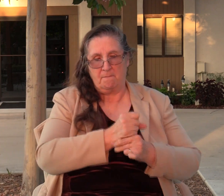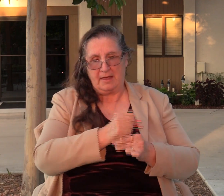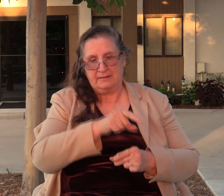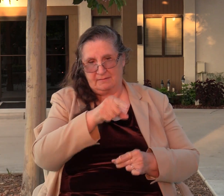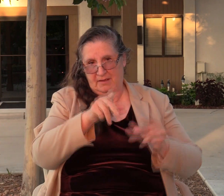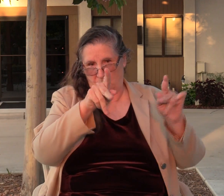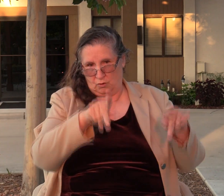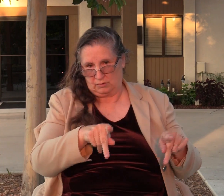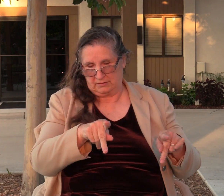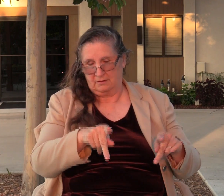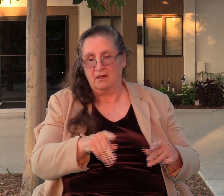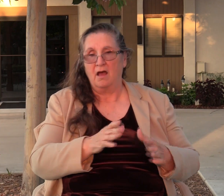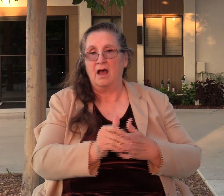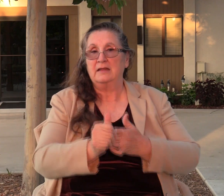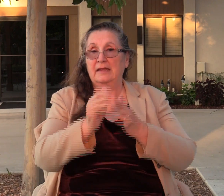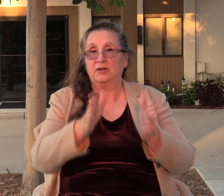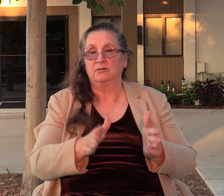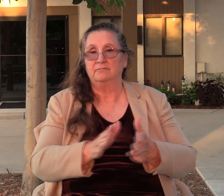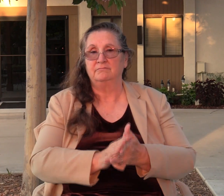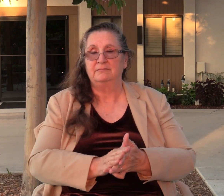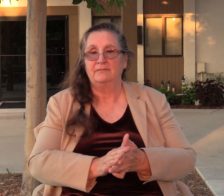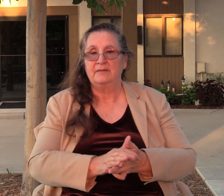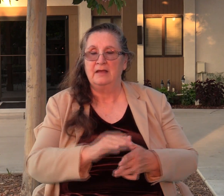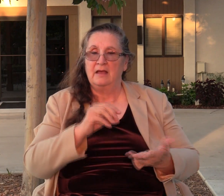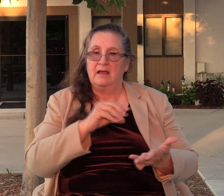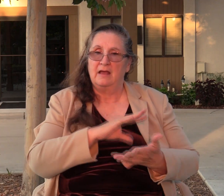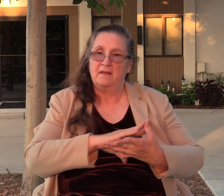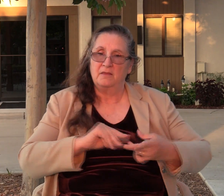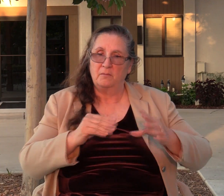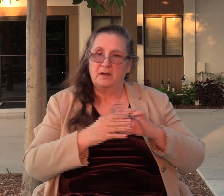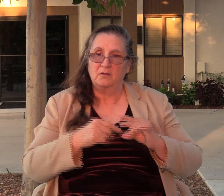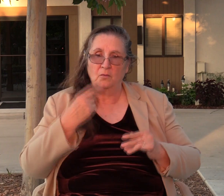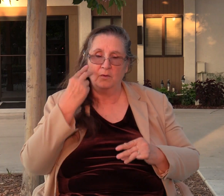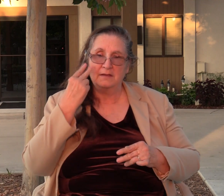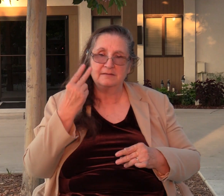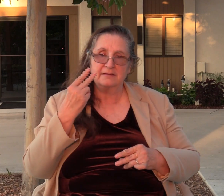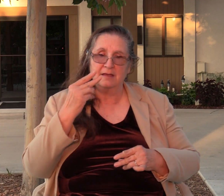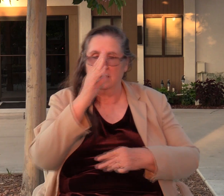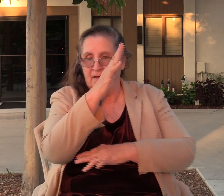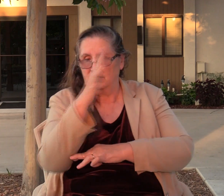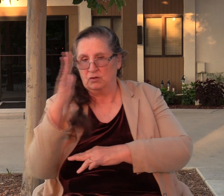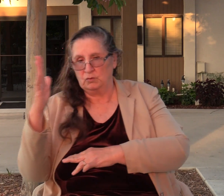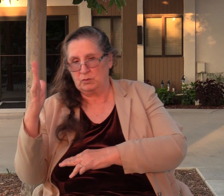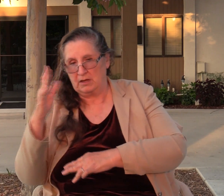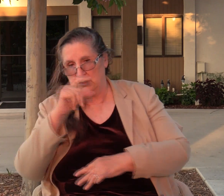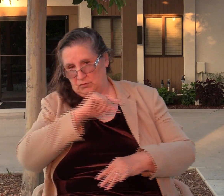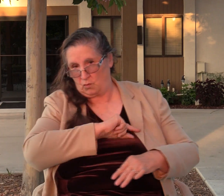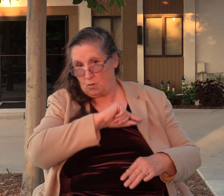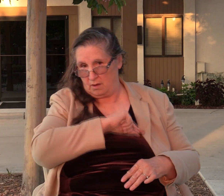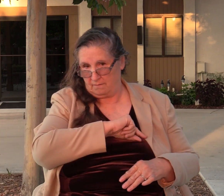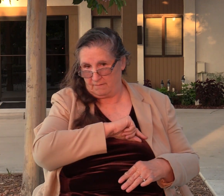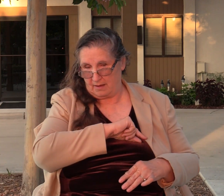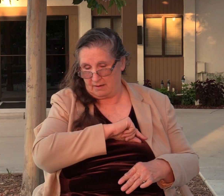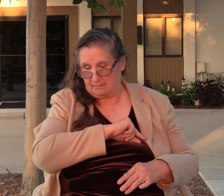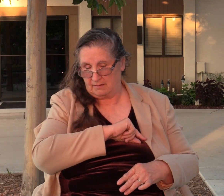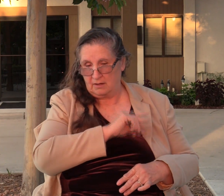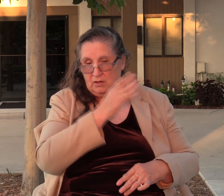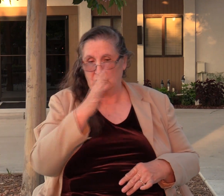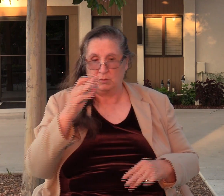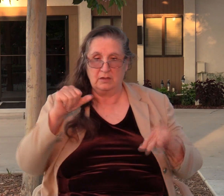And so in this parable, we see that the trees that were the most qualified, the trees that could give the